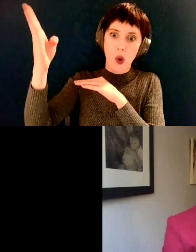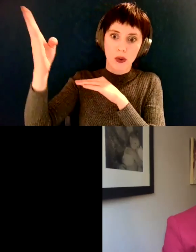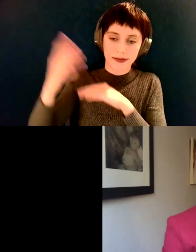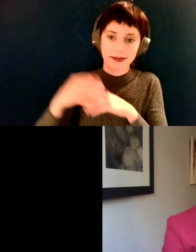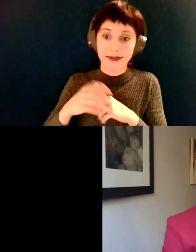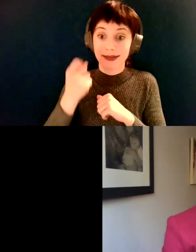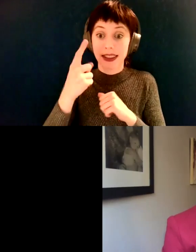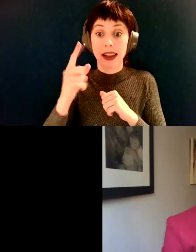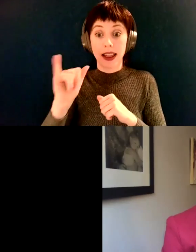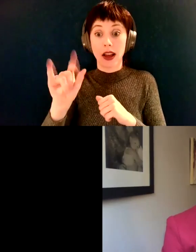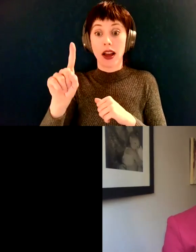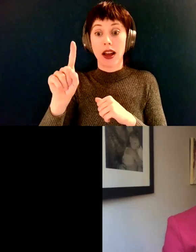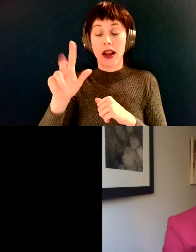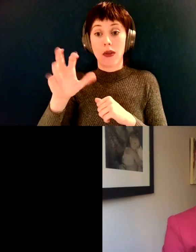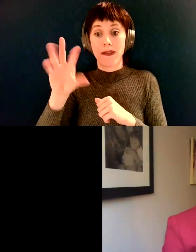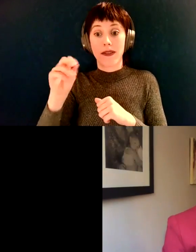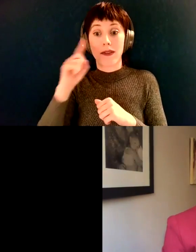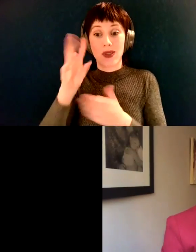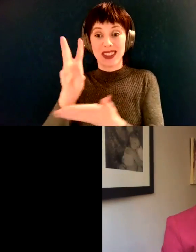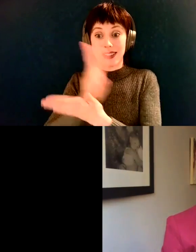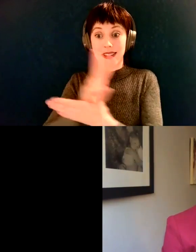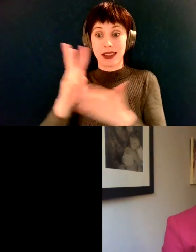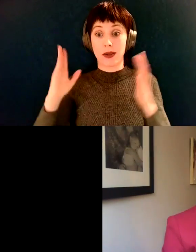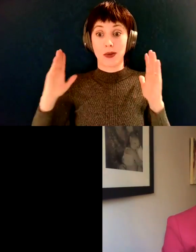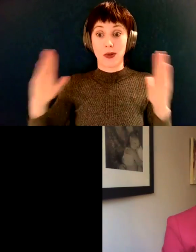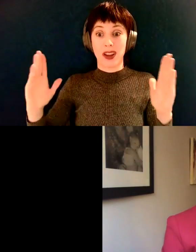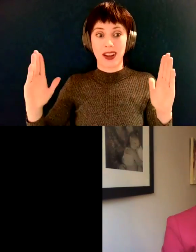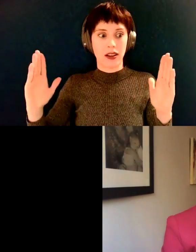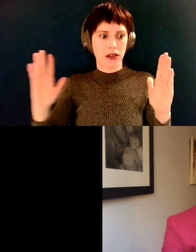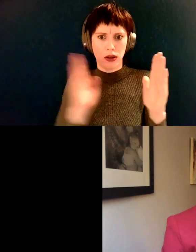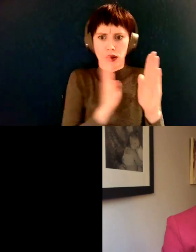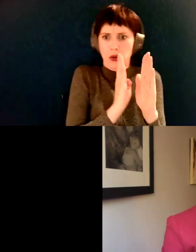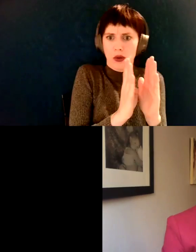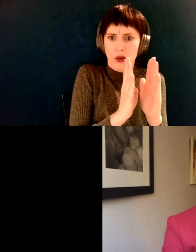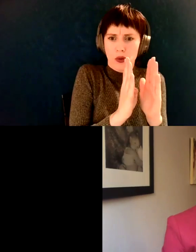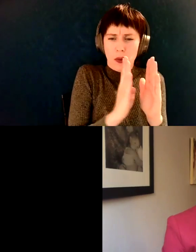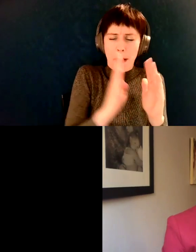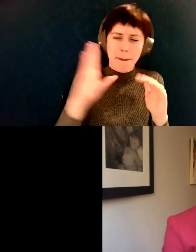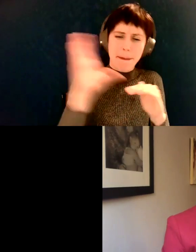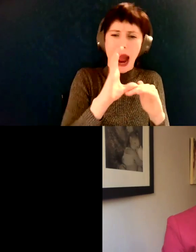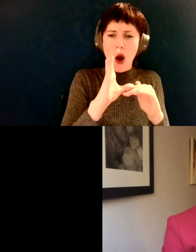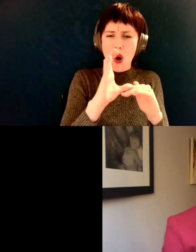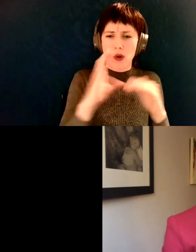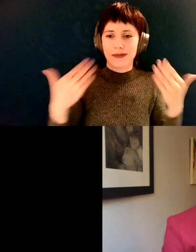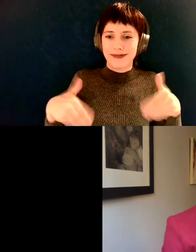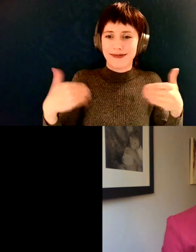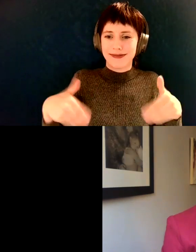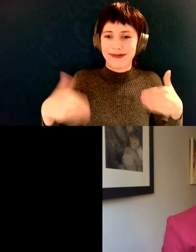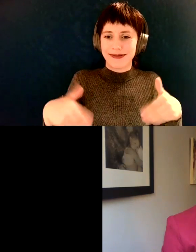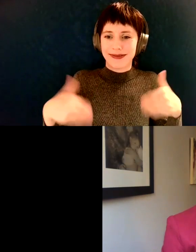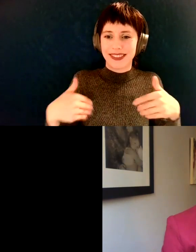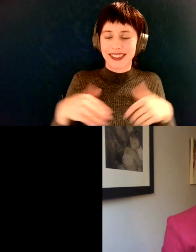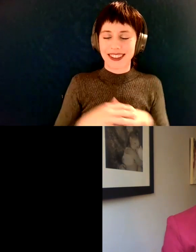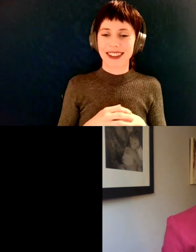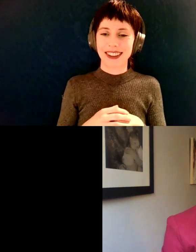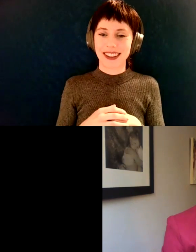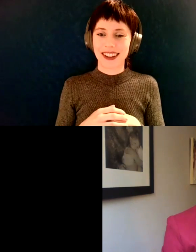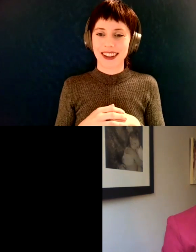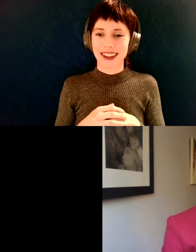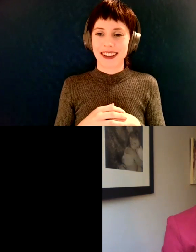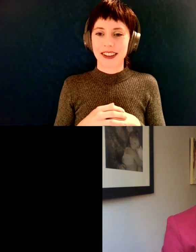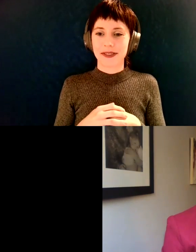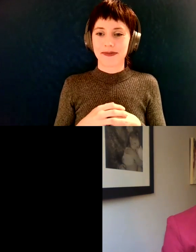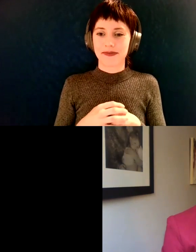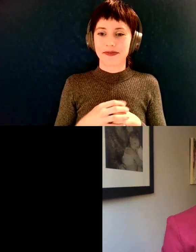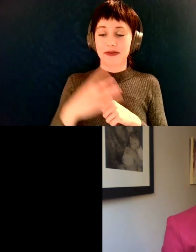-week period. Mm So, we have already done that. Um, and, and I'll, I'll also say that one of the reasons why